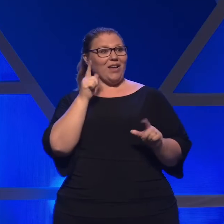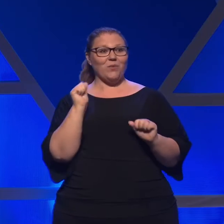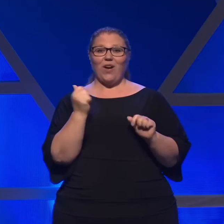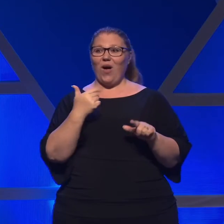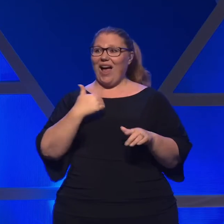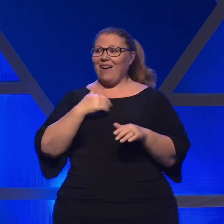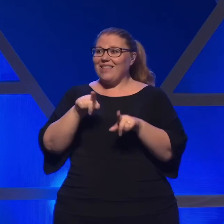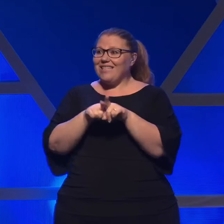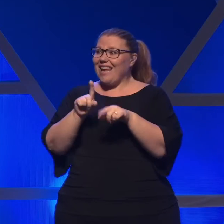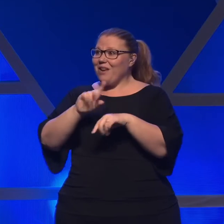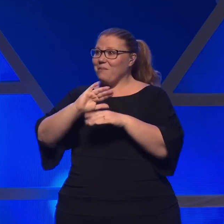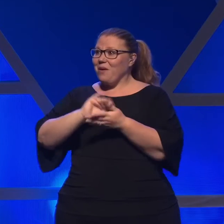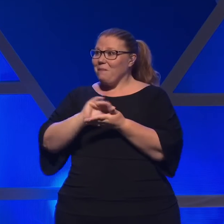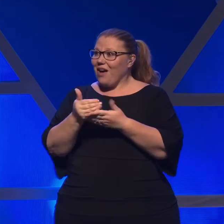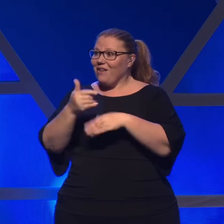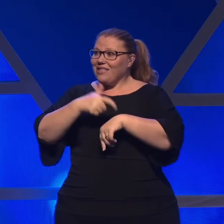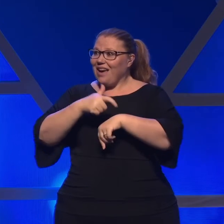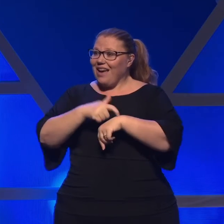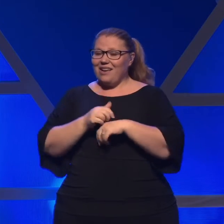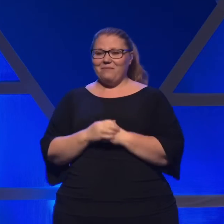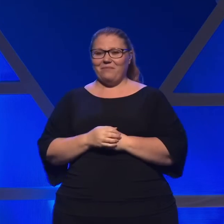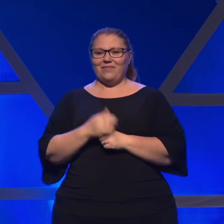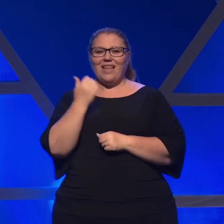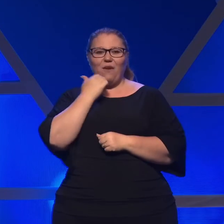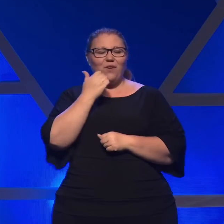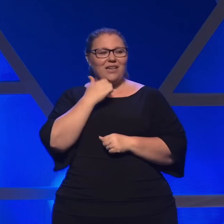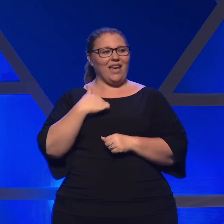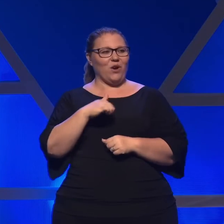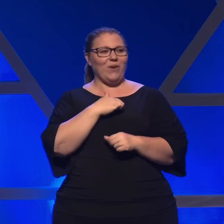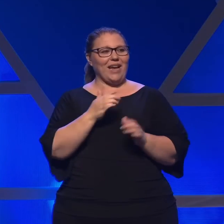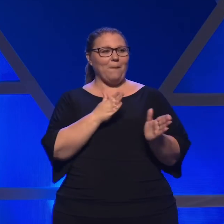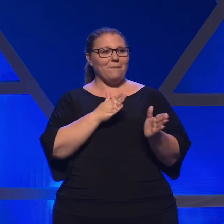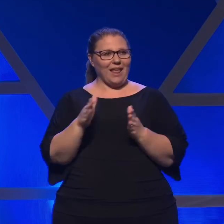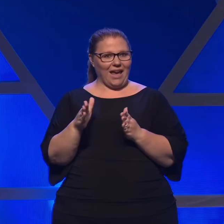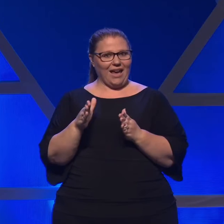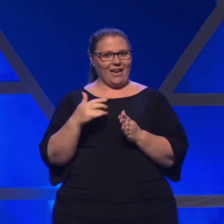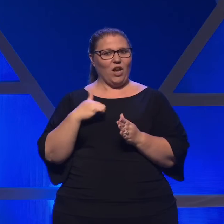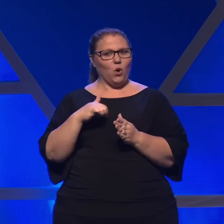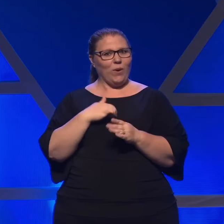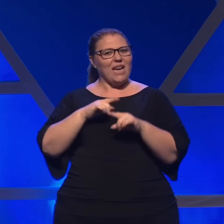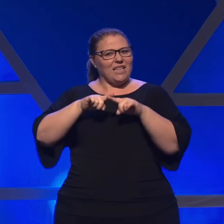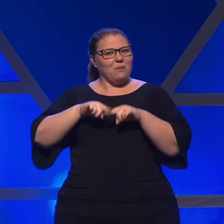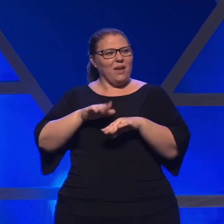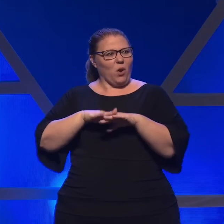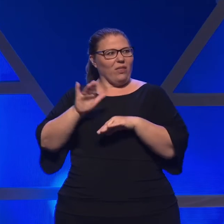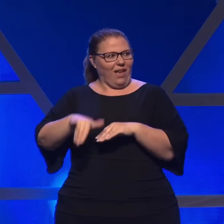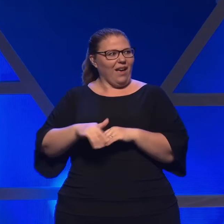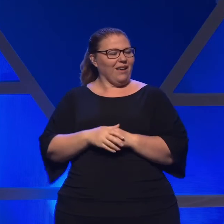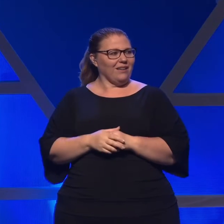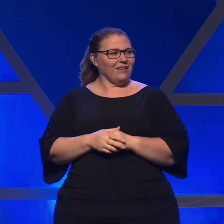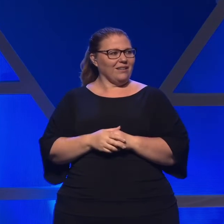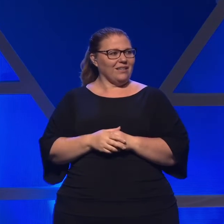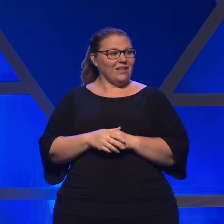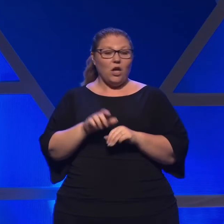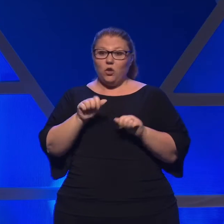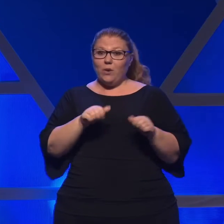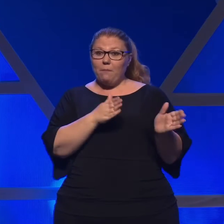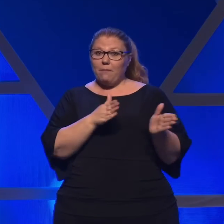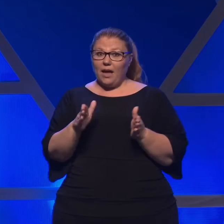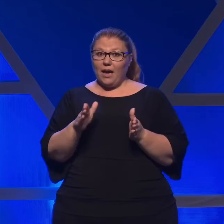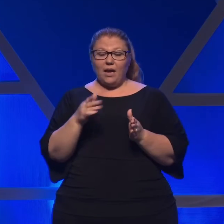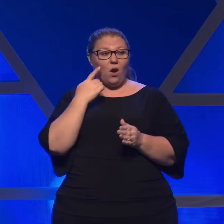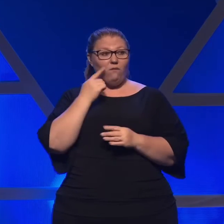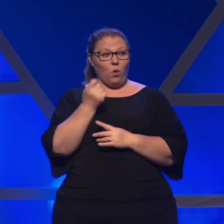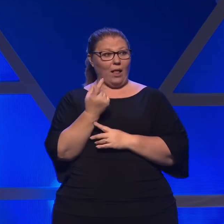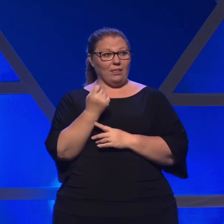the same amount of time. Every day we can plan on it. We can count on it. For example, you could plan for